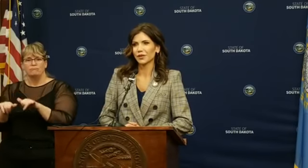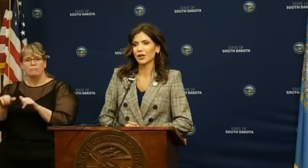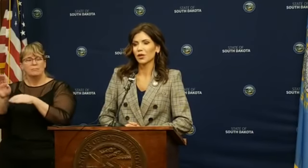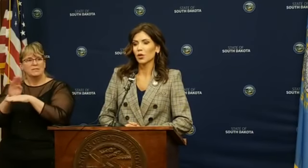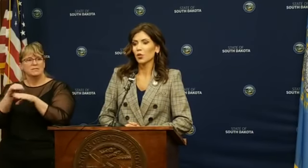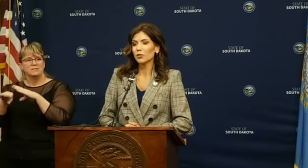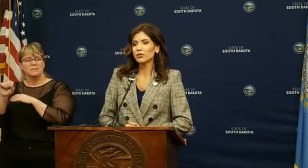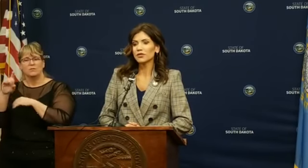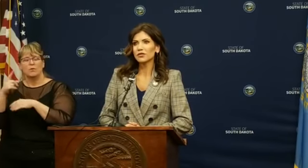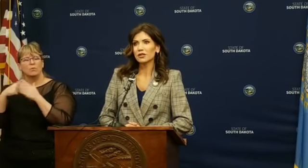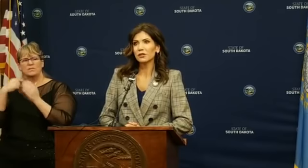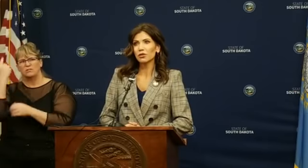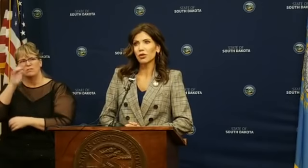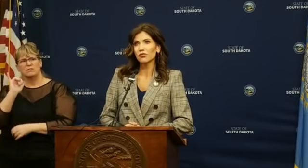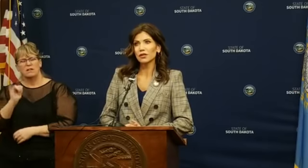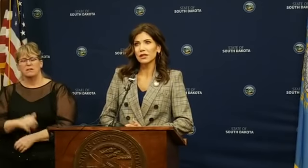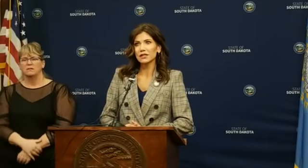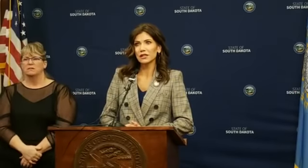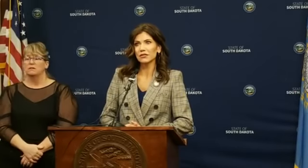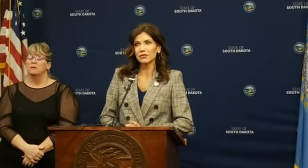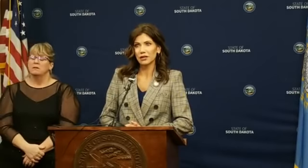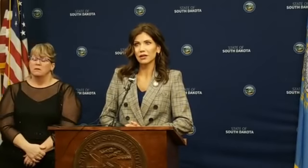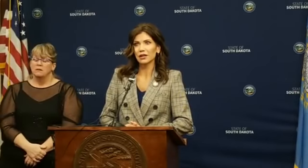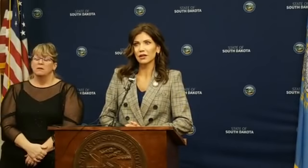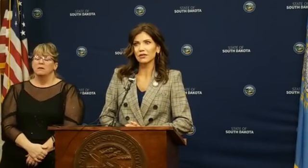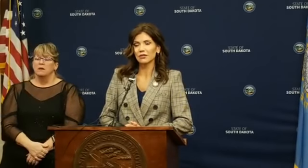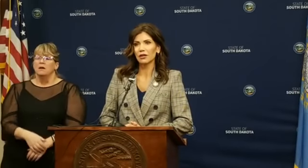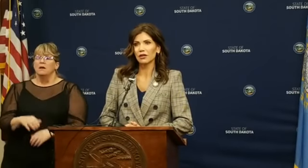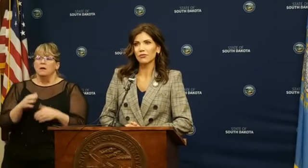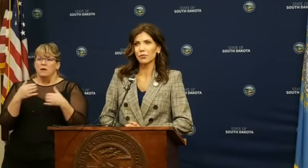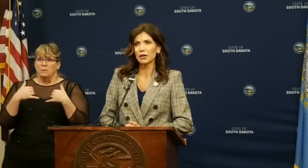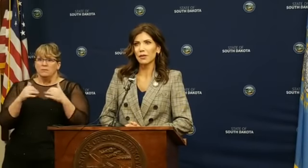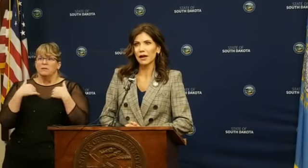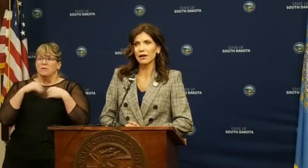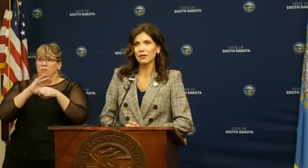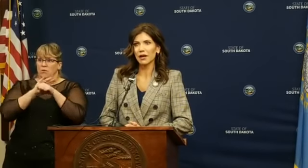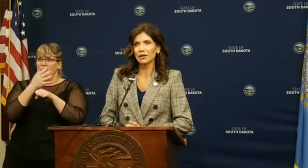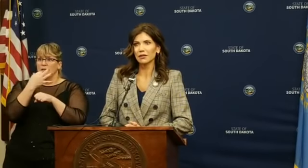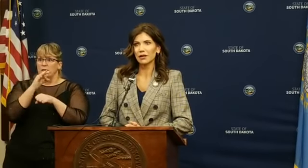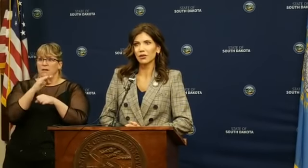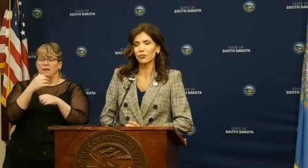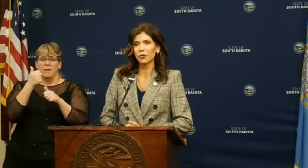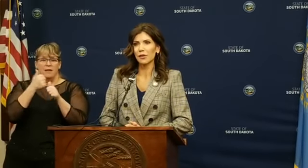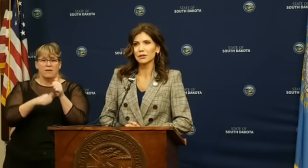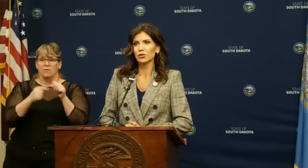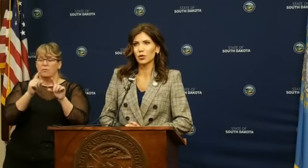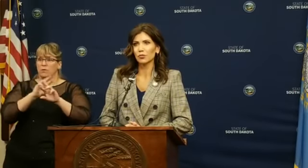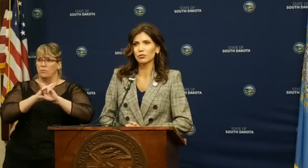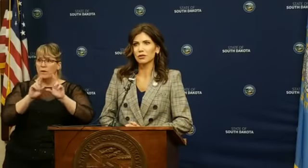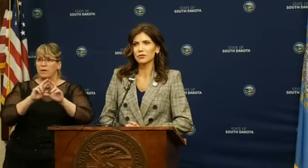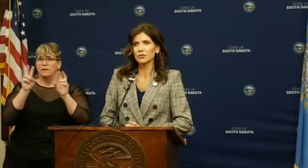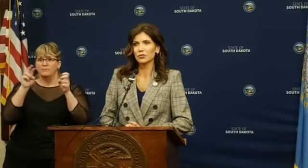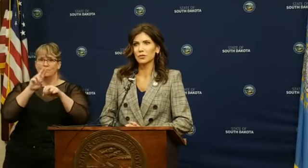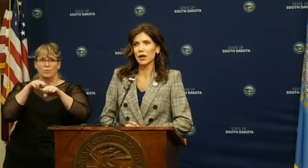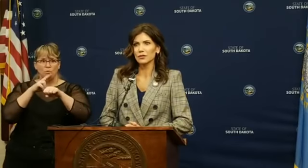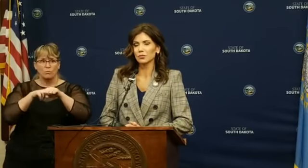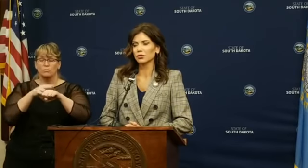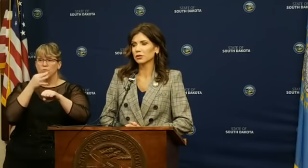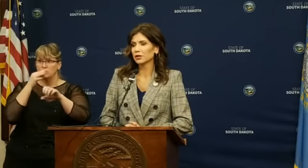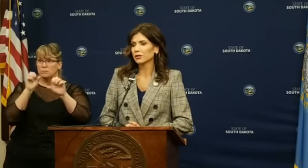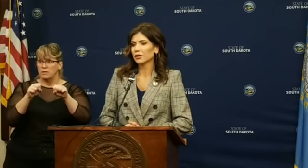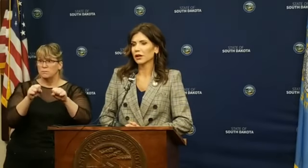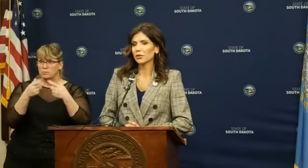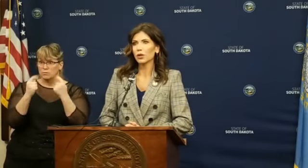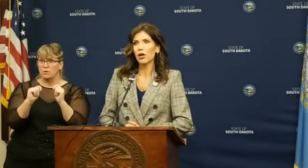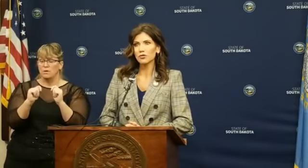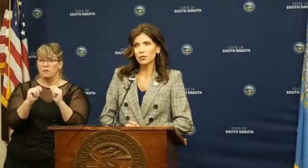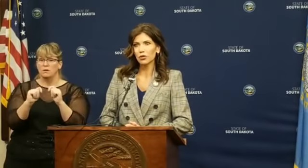is? Well, we're still dealing with COVID-19 and getting everybody back online and hopefully back to normal as soon as possible.